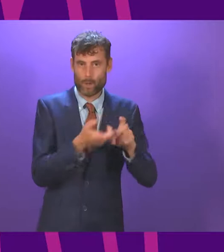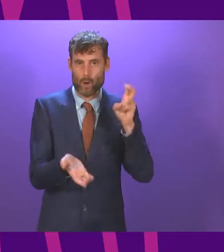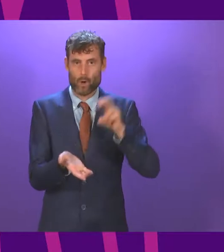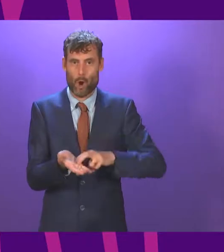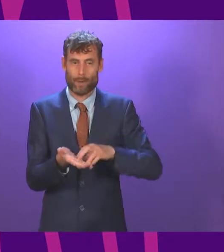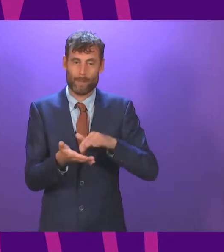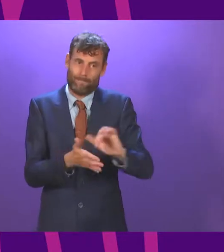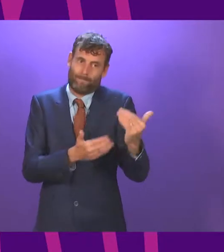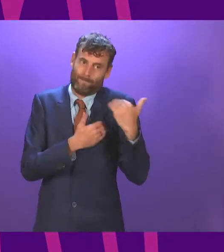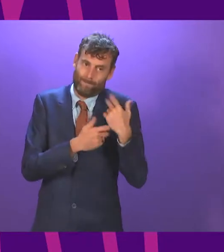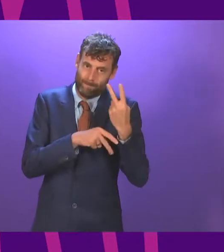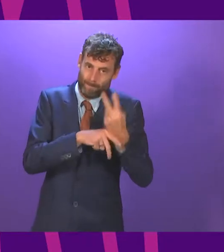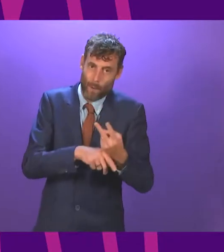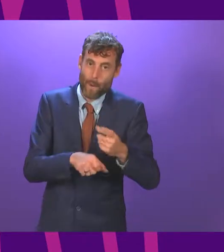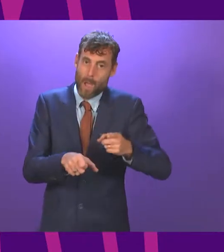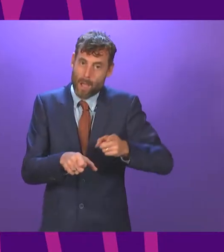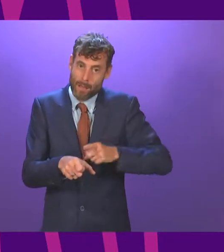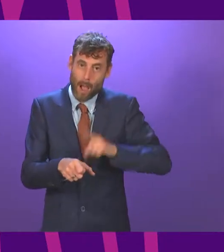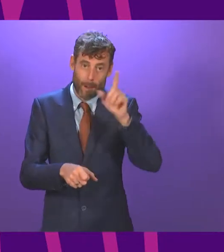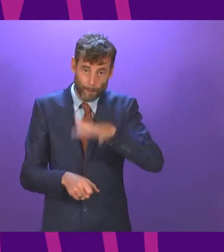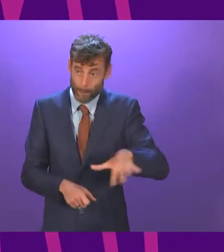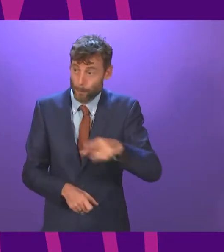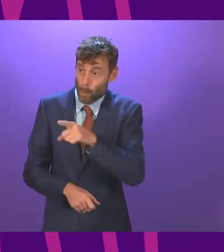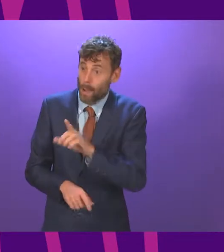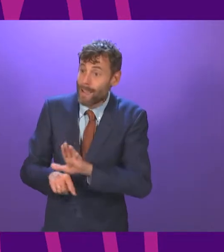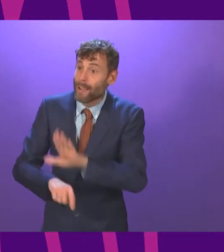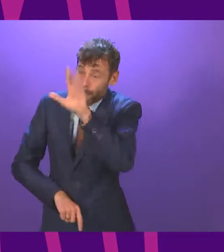of children and young people. I will take an intervention.